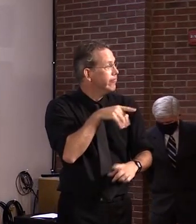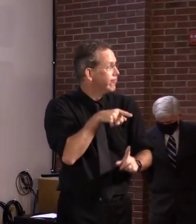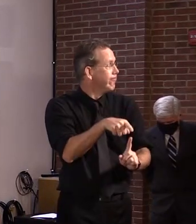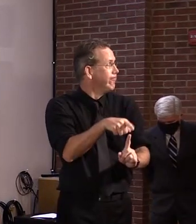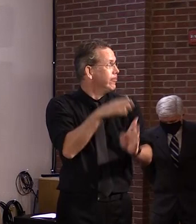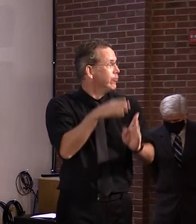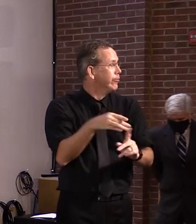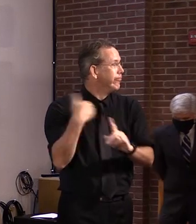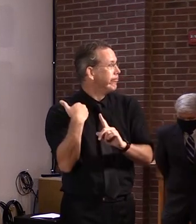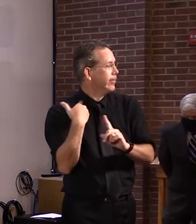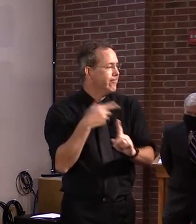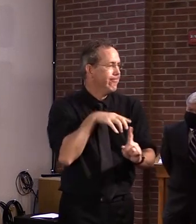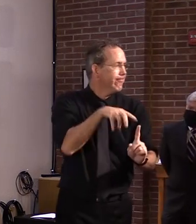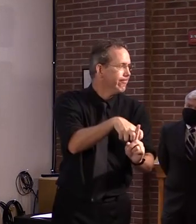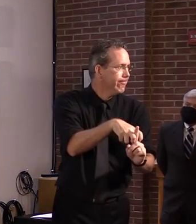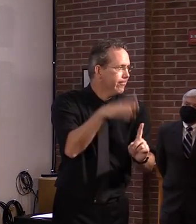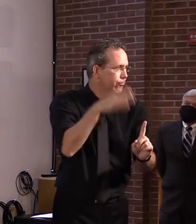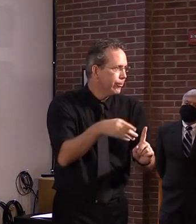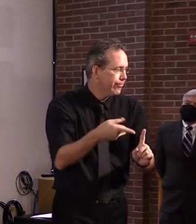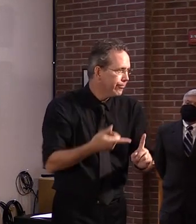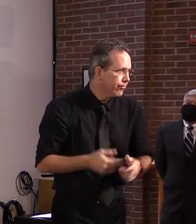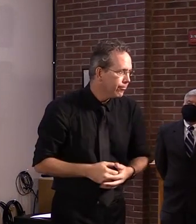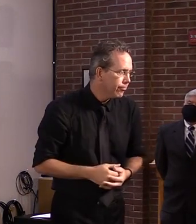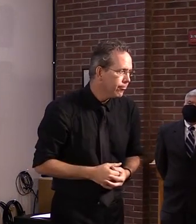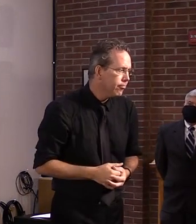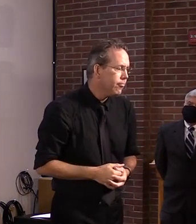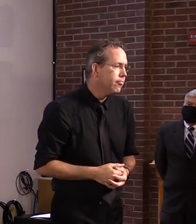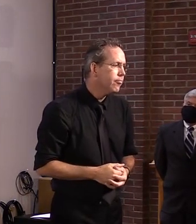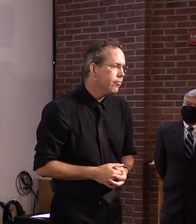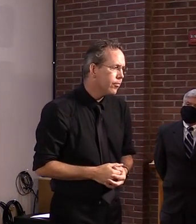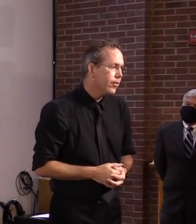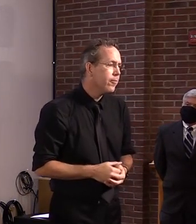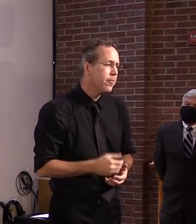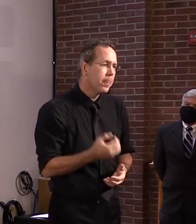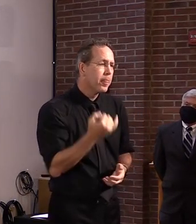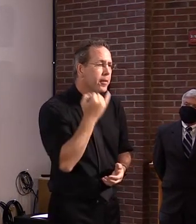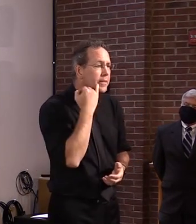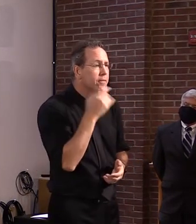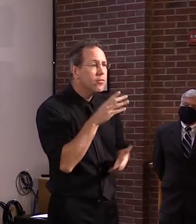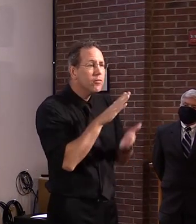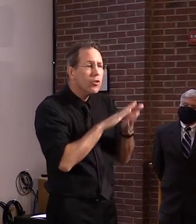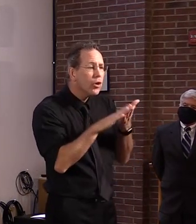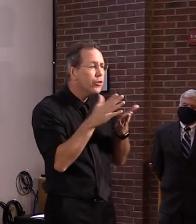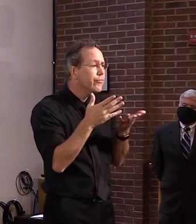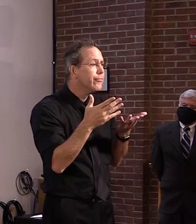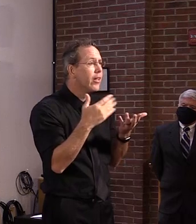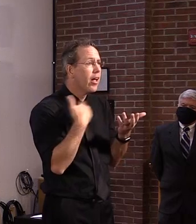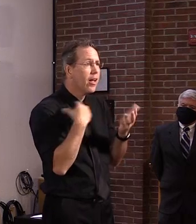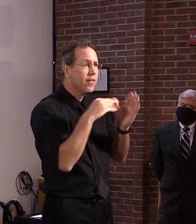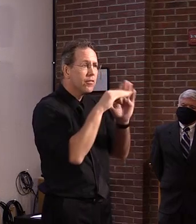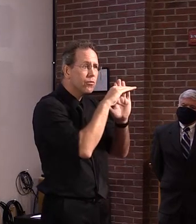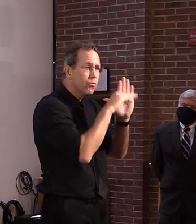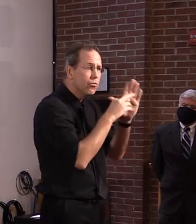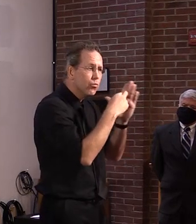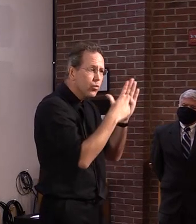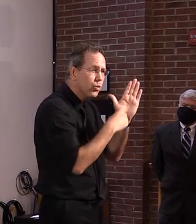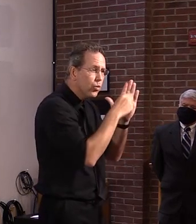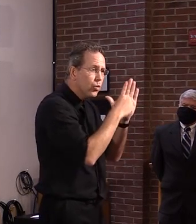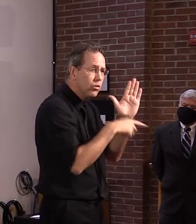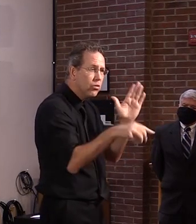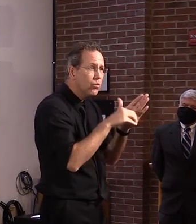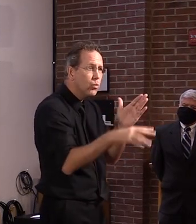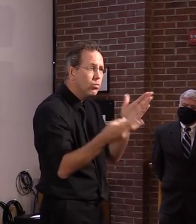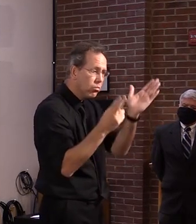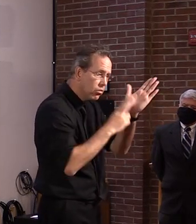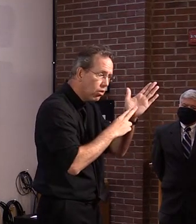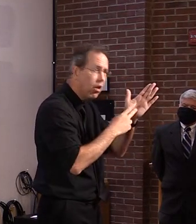there is a restriction that's in place, that's been, uh, ignored, um, then I think the college